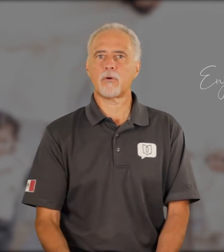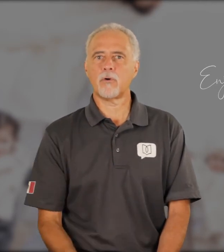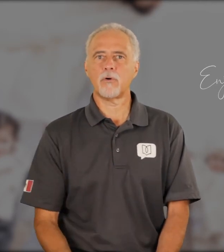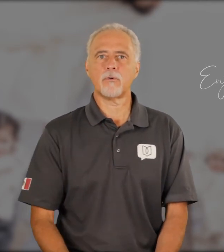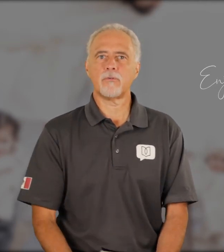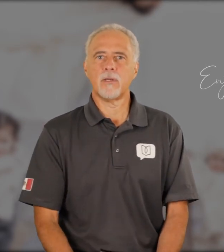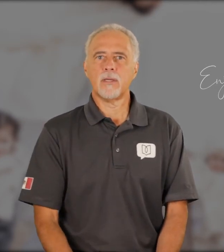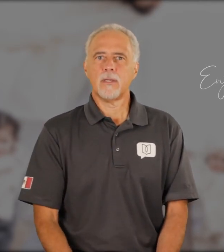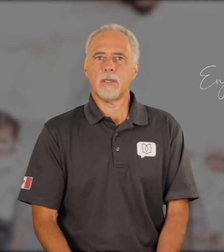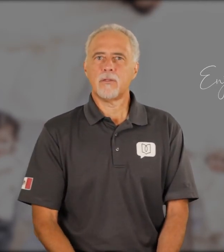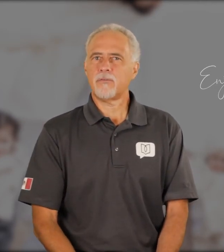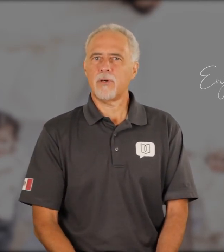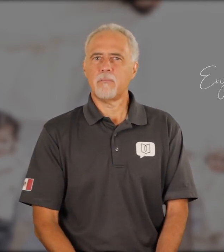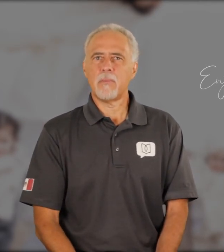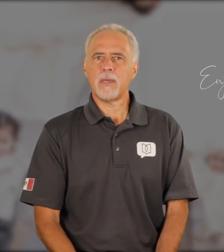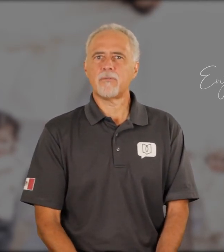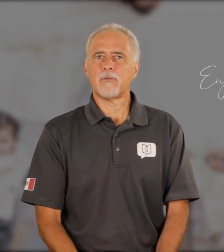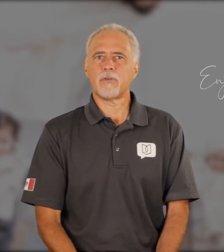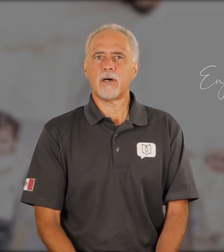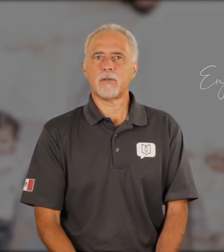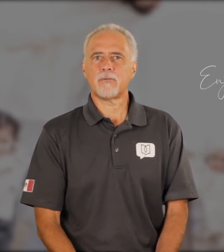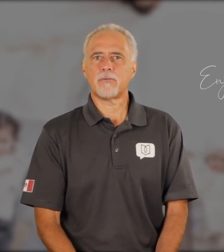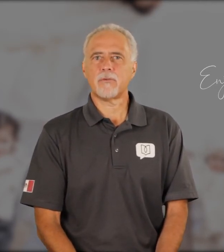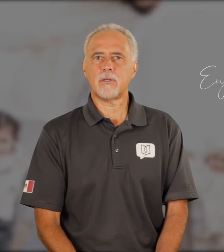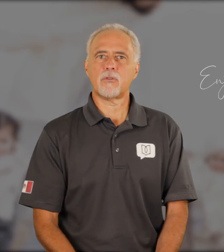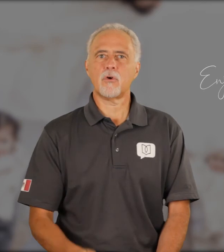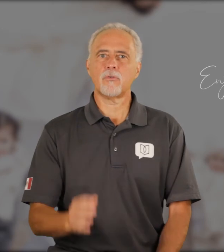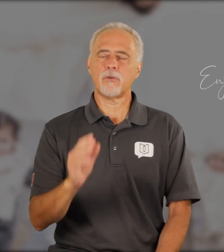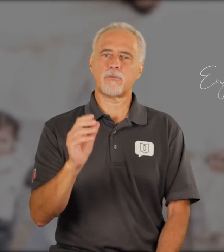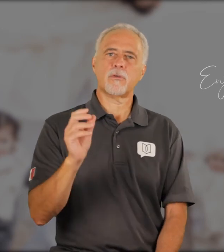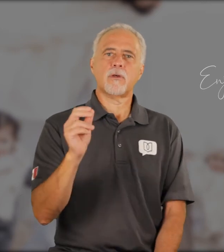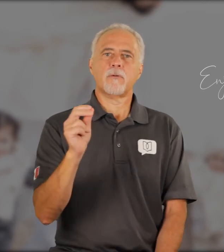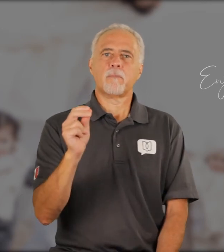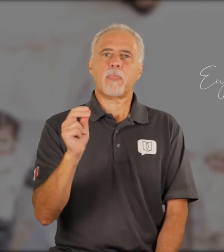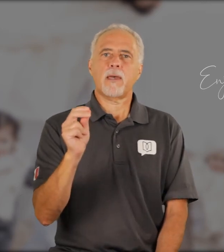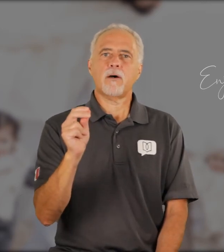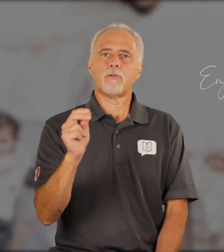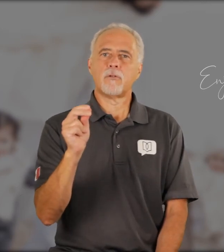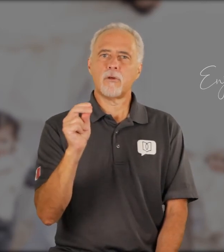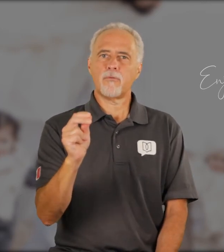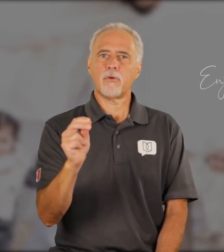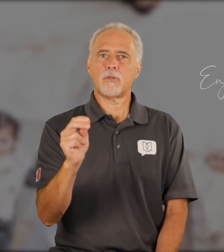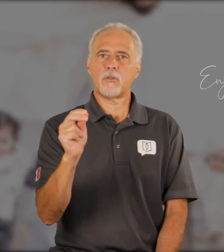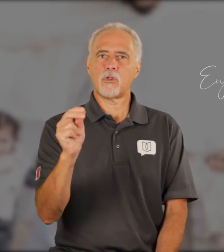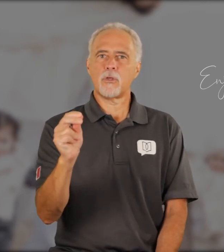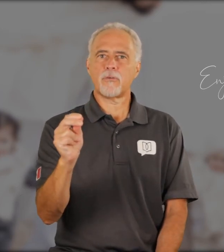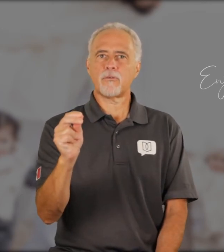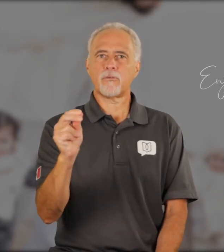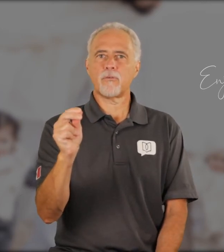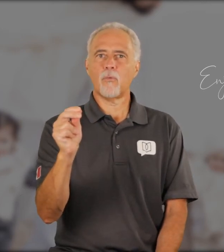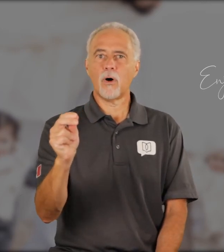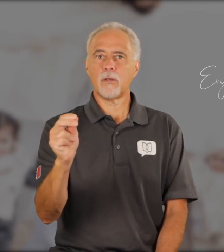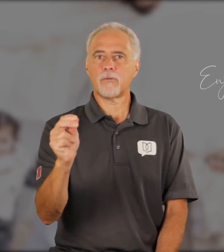occurs, it just amazes us. It shows us how different Jesus was,